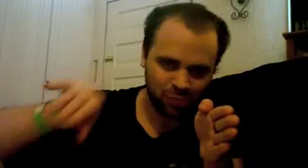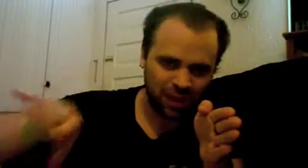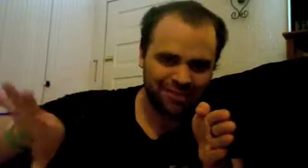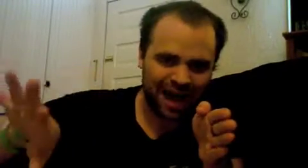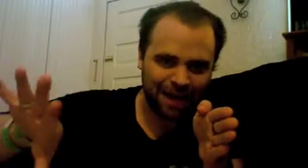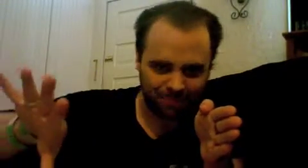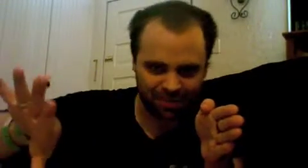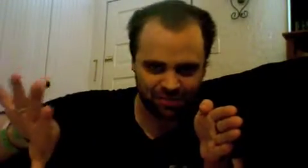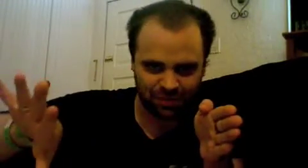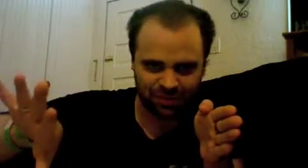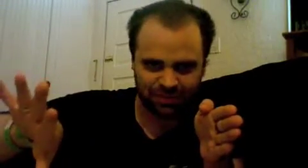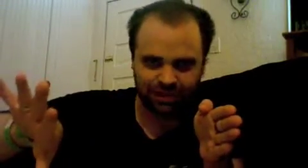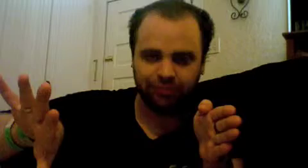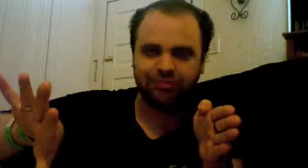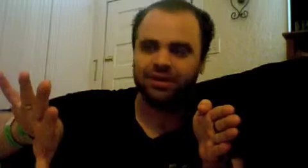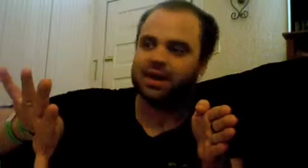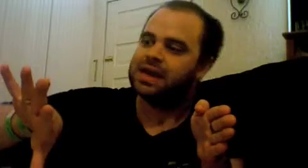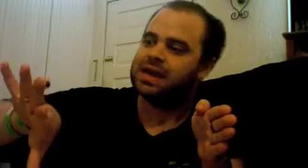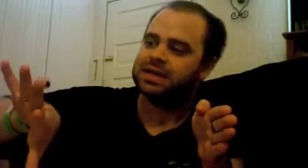when it's at peace with itself it